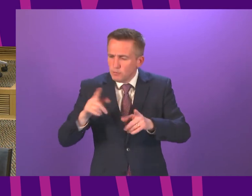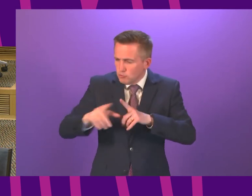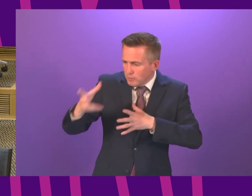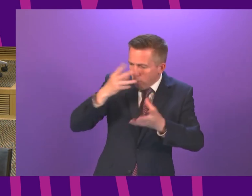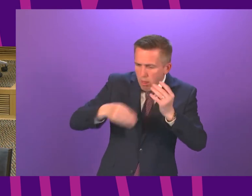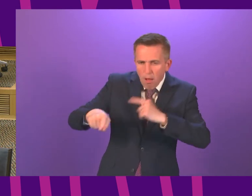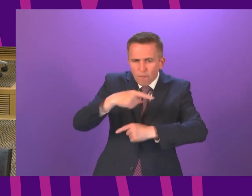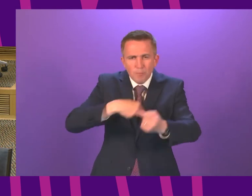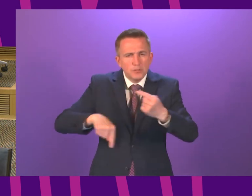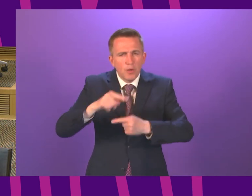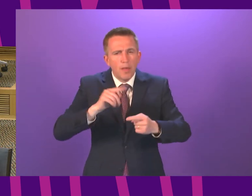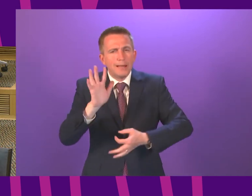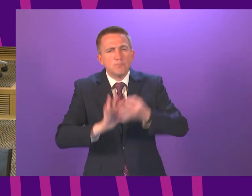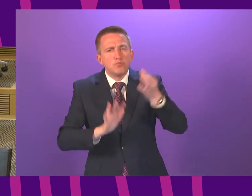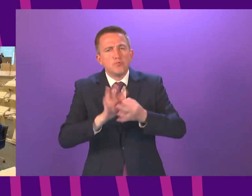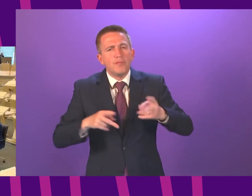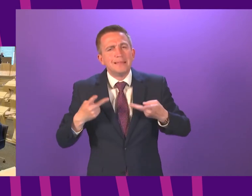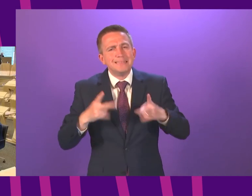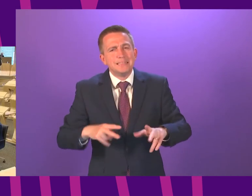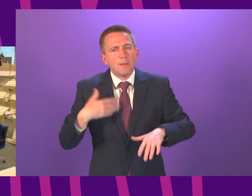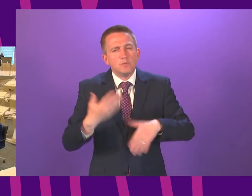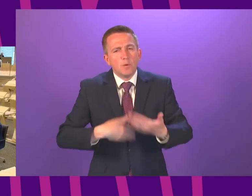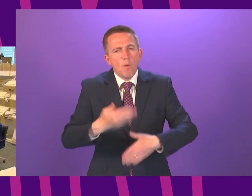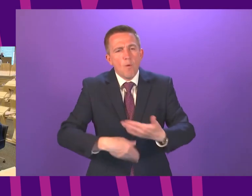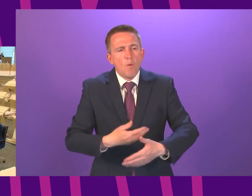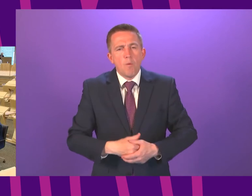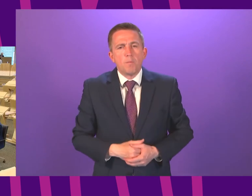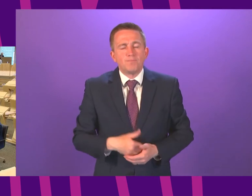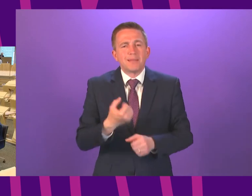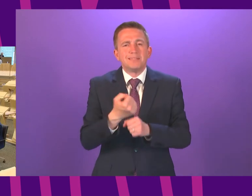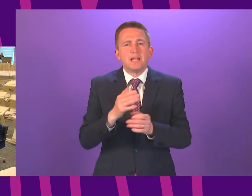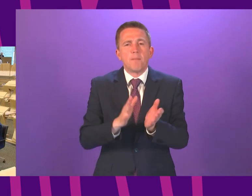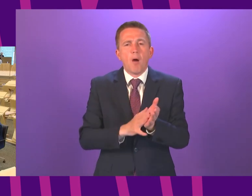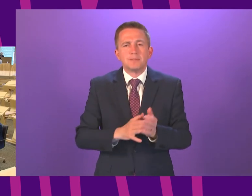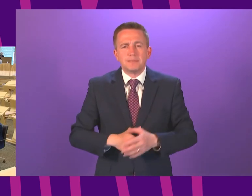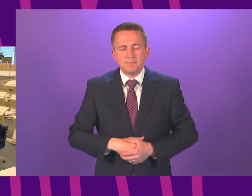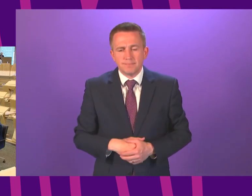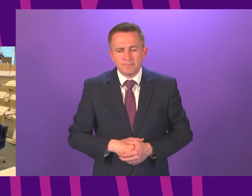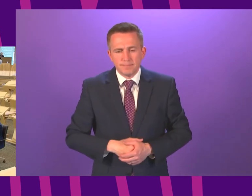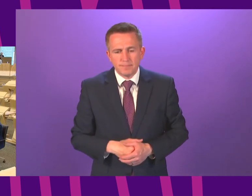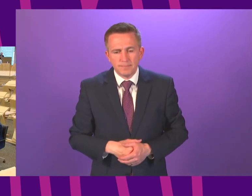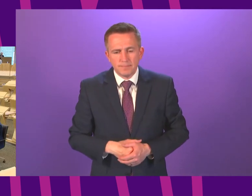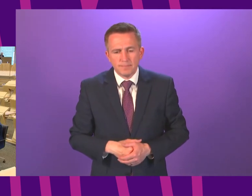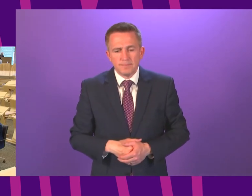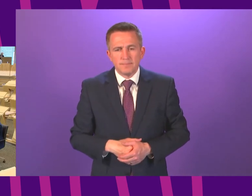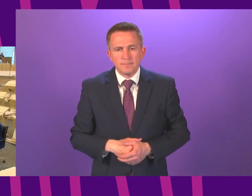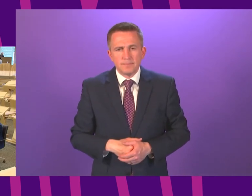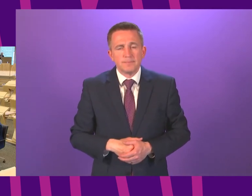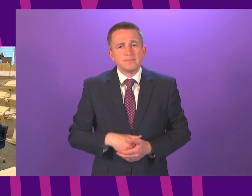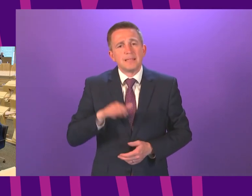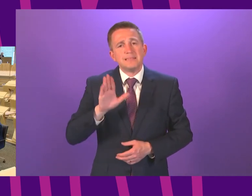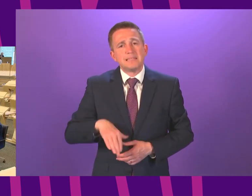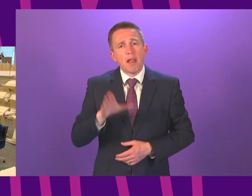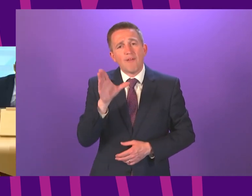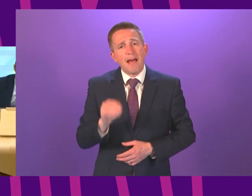evolve the system as we go Julian Martin to be followed by Pauline McNeill thank you Poseidon officer South Africa